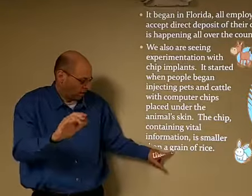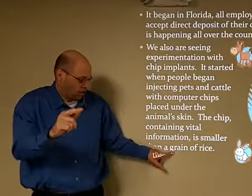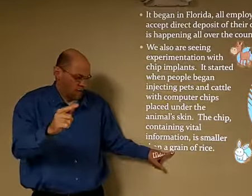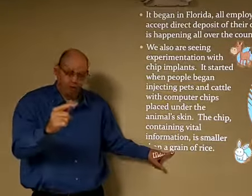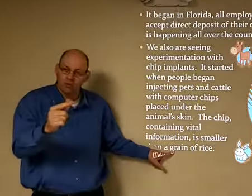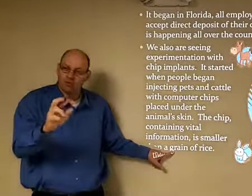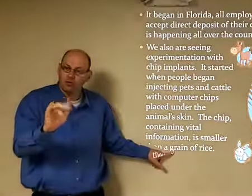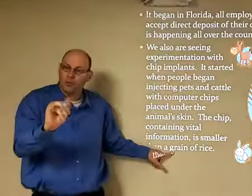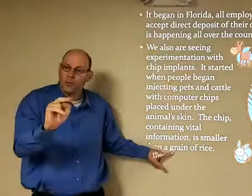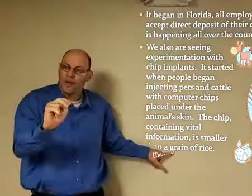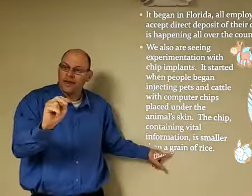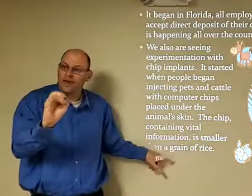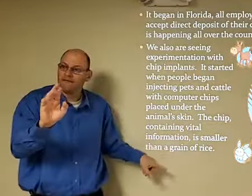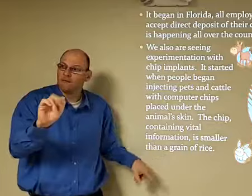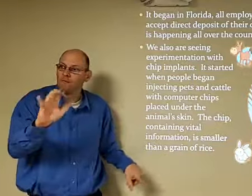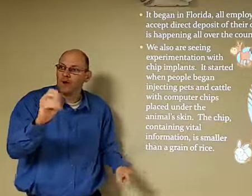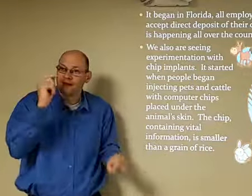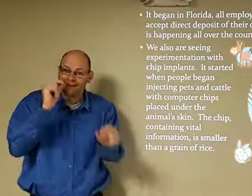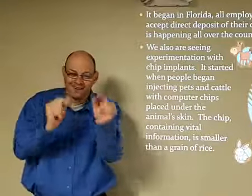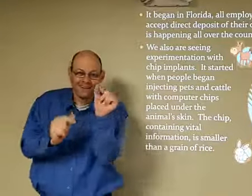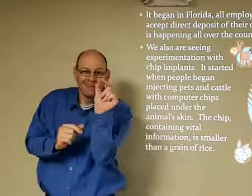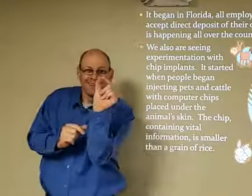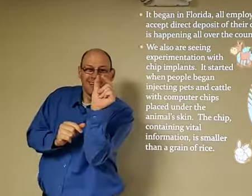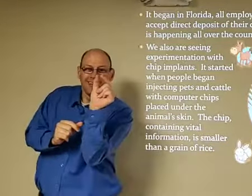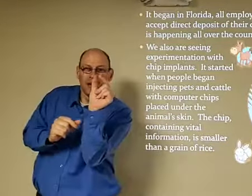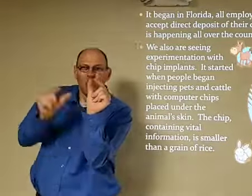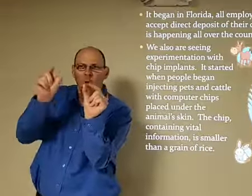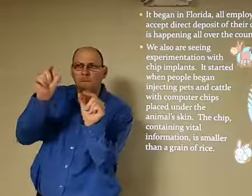And it's smaller than a grain of rice. It's very tiny.